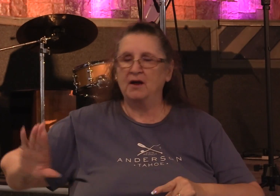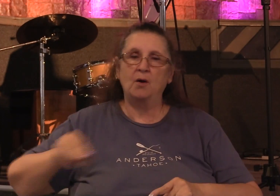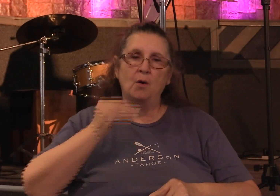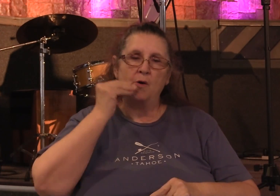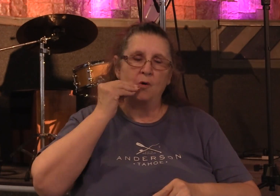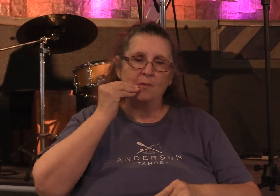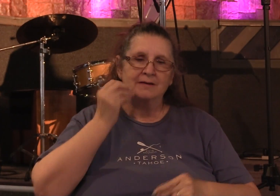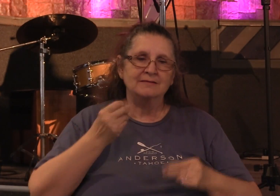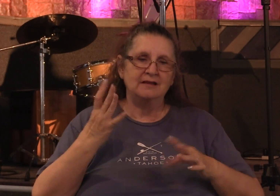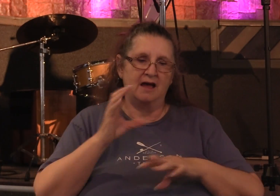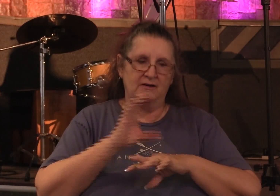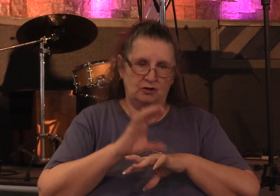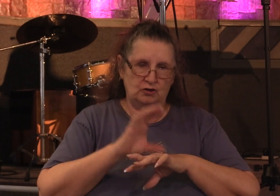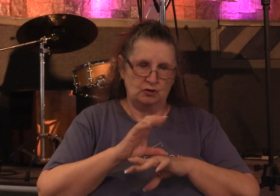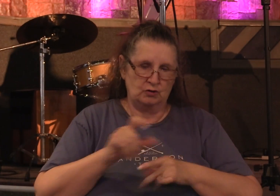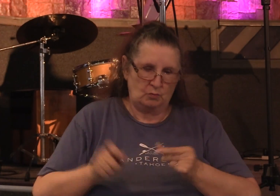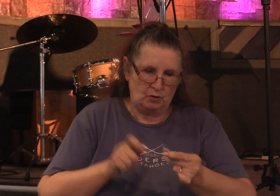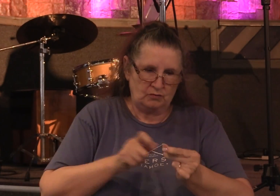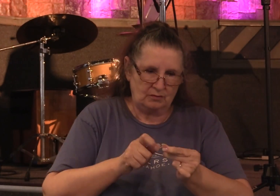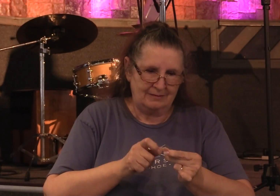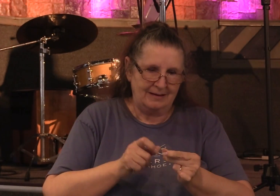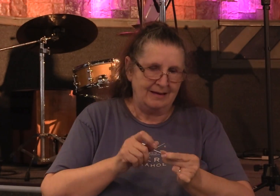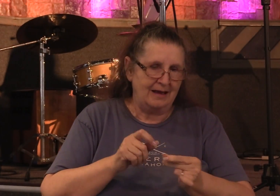And so there were great needs amongst the believers.